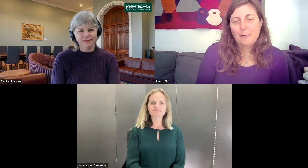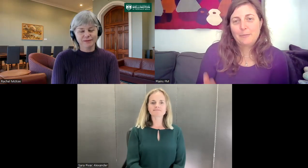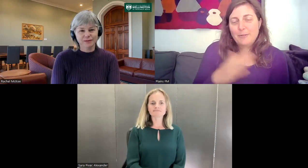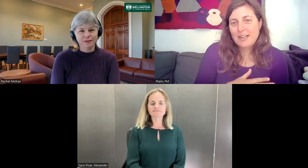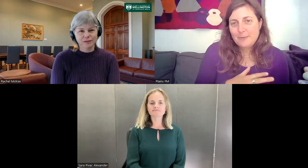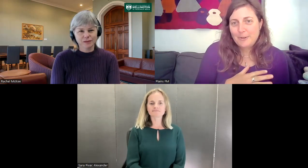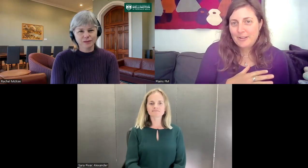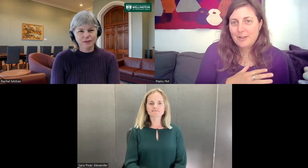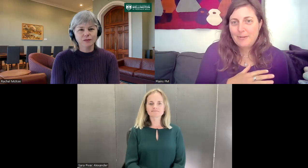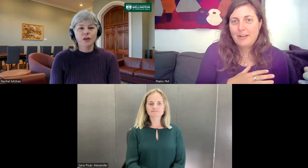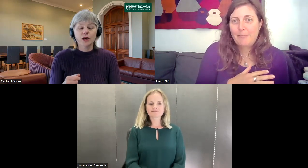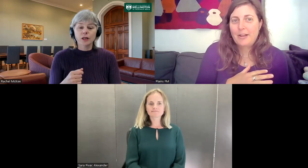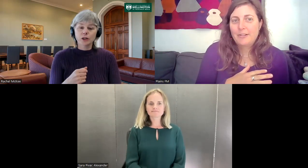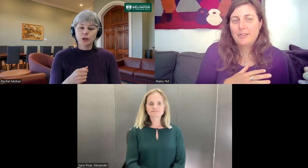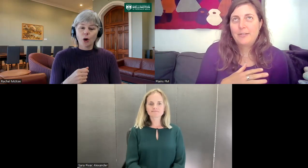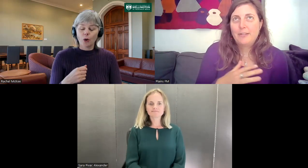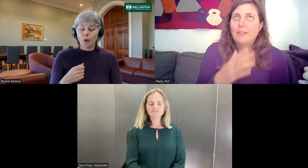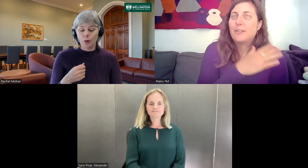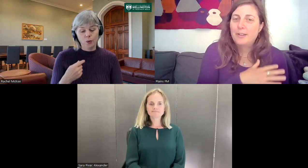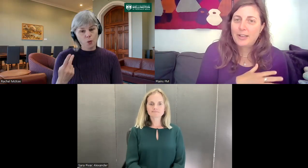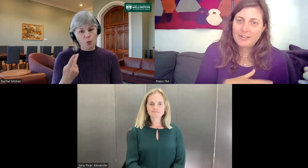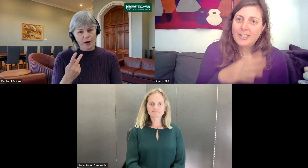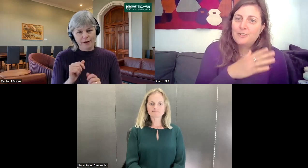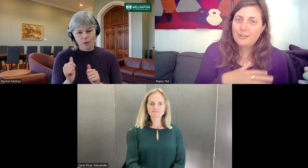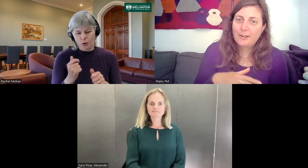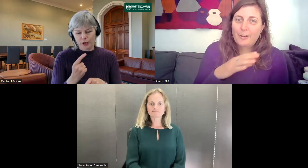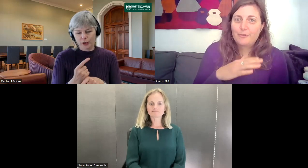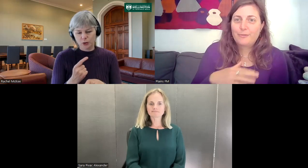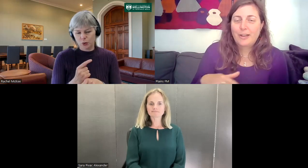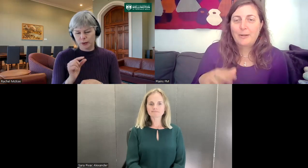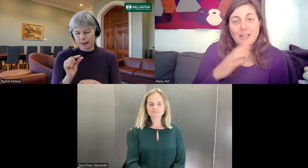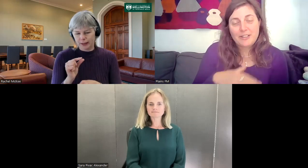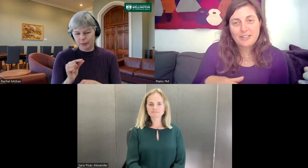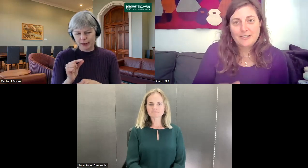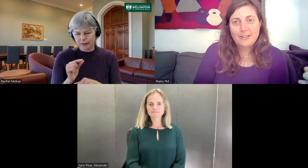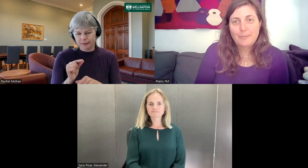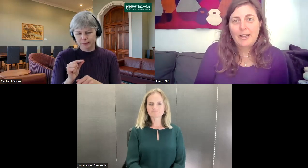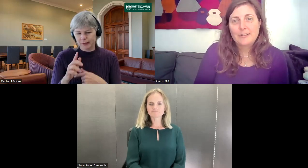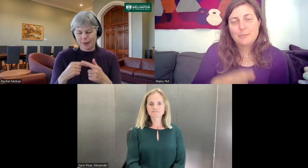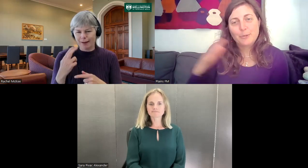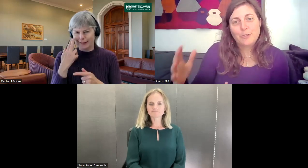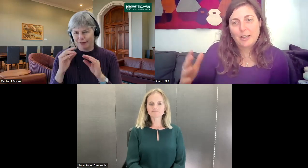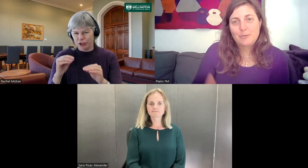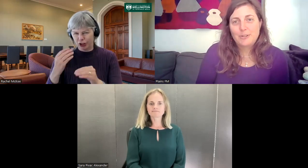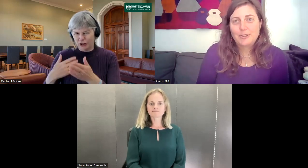We've already spoken a wee bit about the education of deaf education in the past moving up to